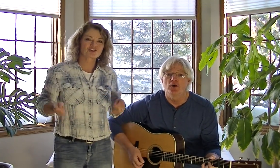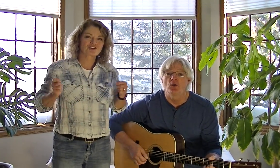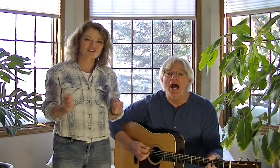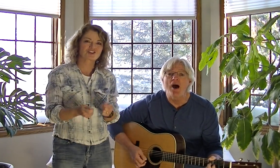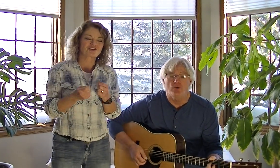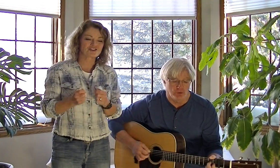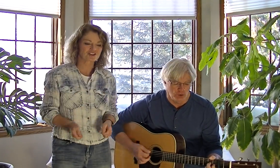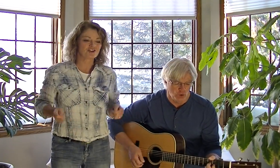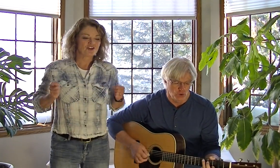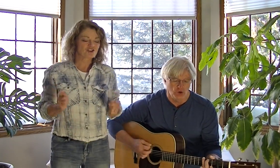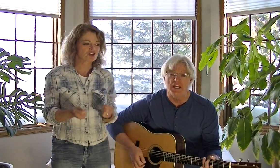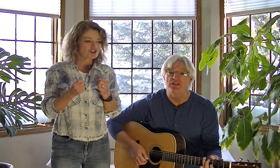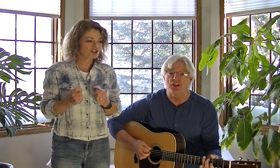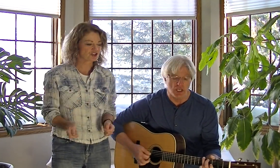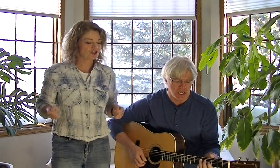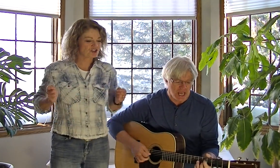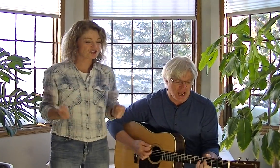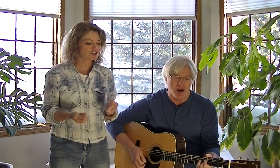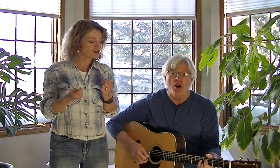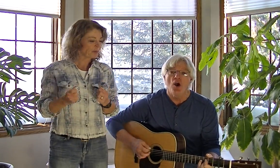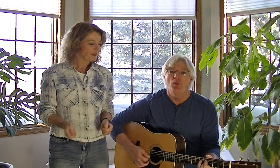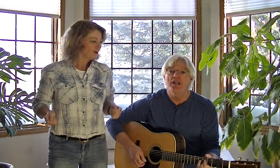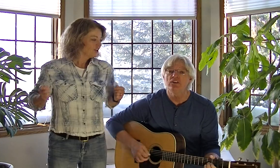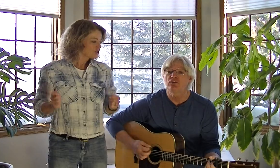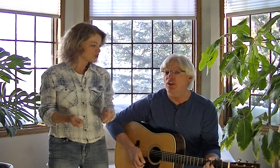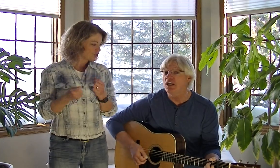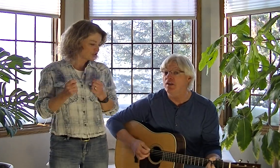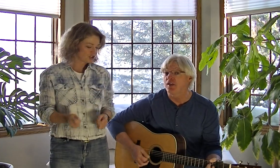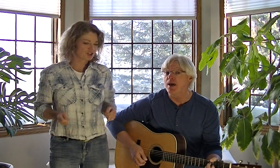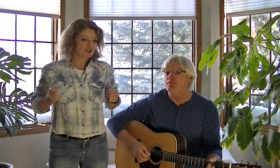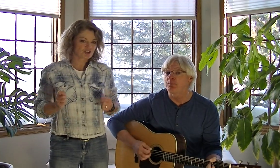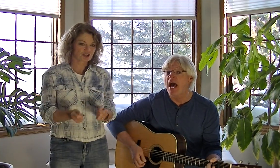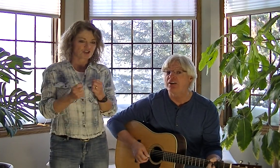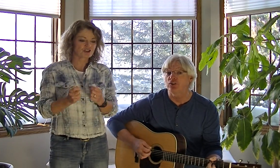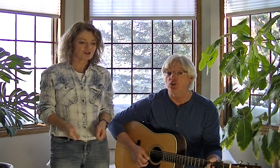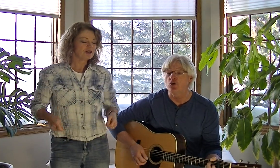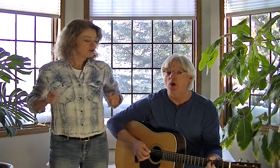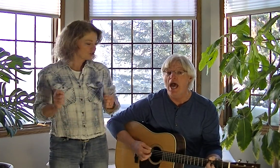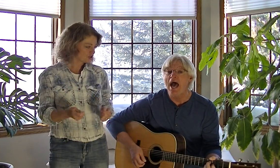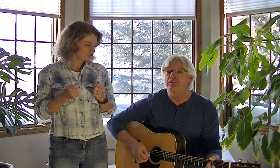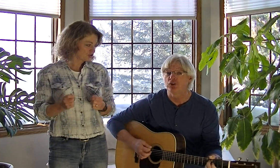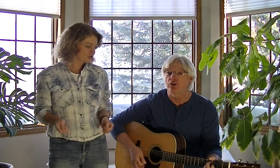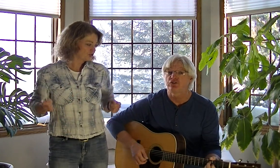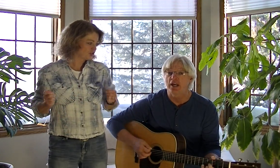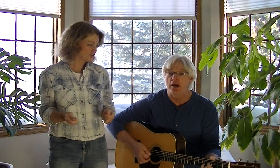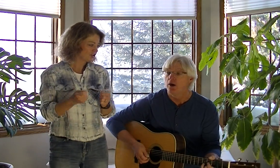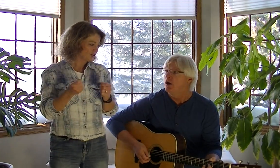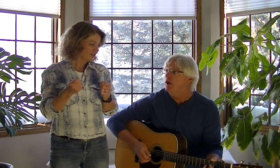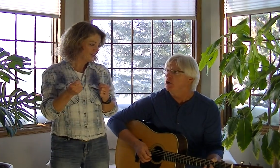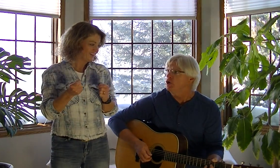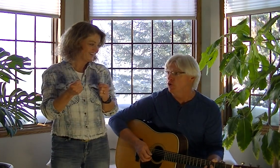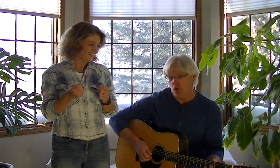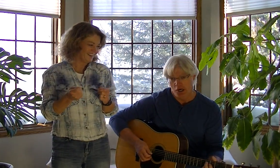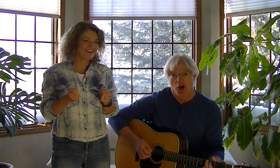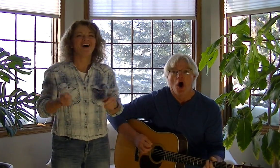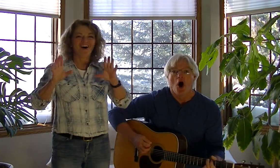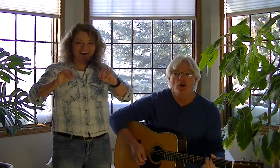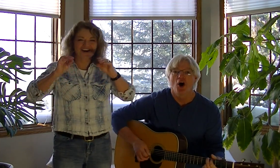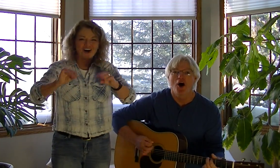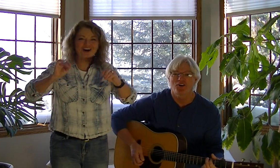ground or in the air, when you see them passing, you have to stare. You hear hunk, hunk,